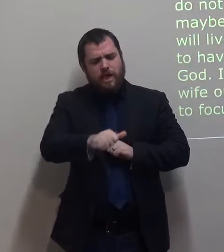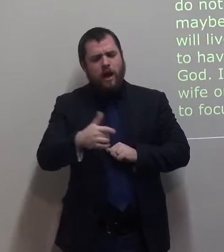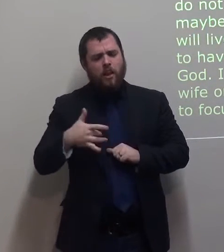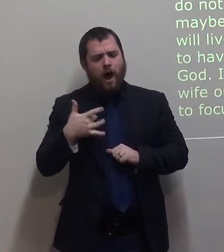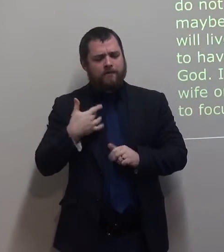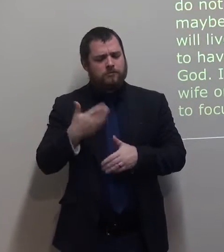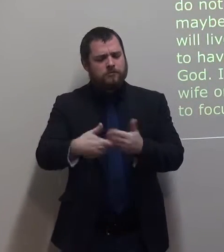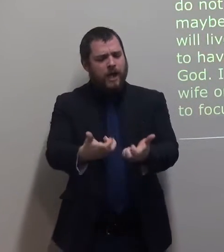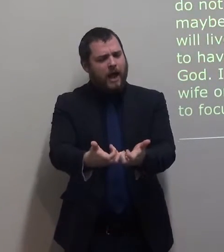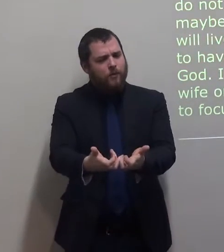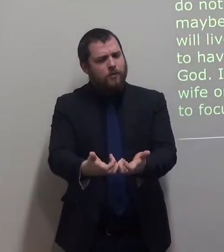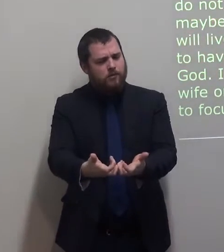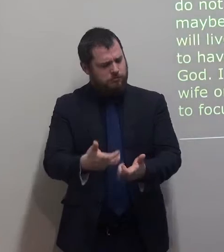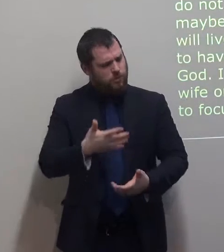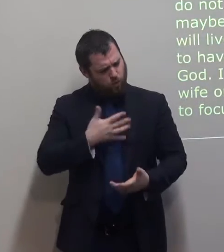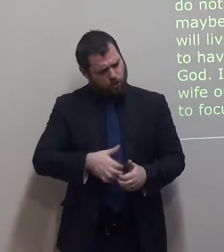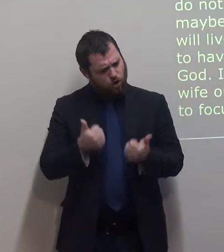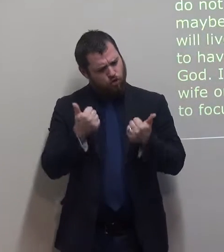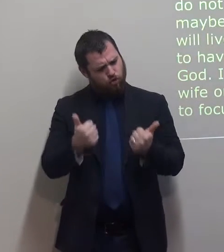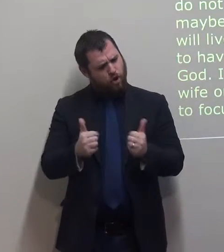I want to have a good home, focused on God.